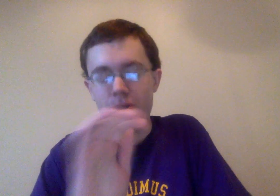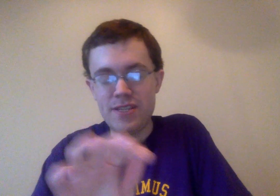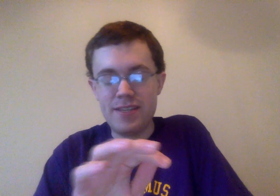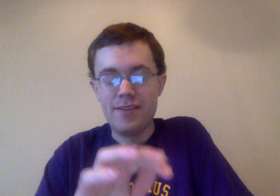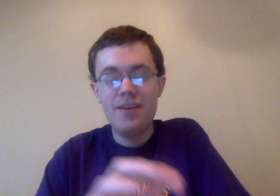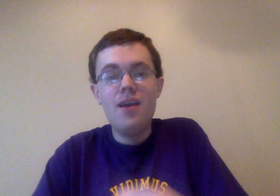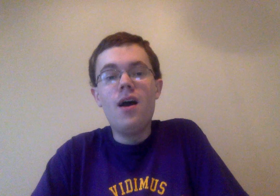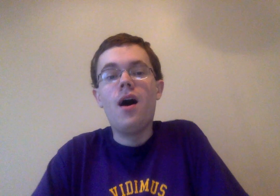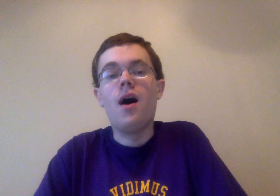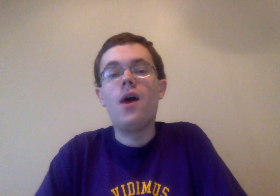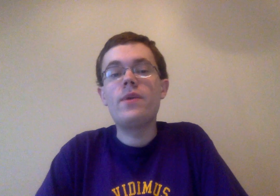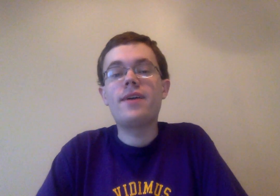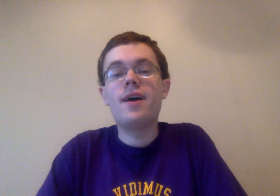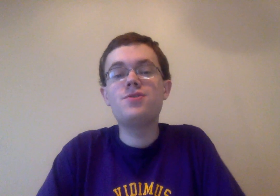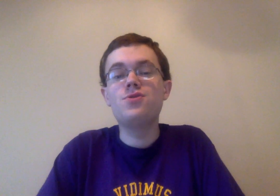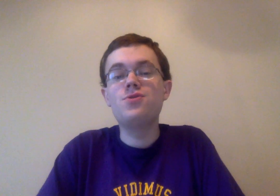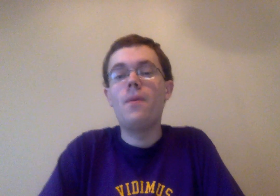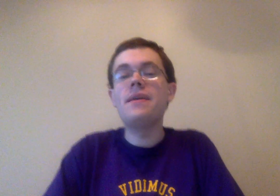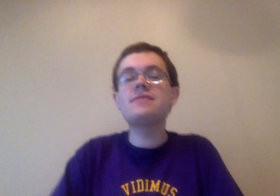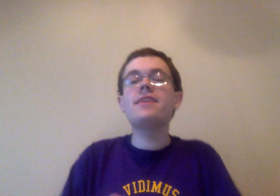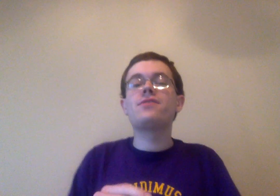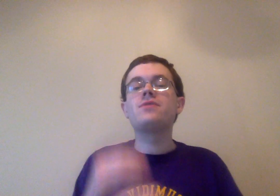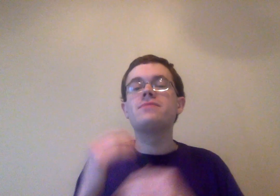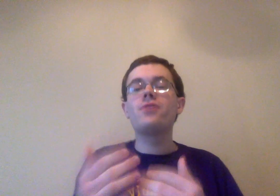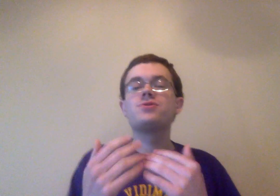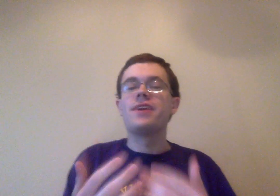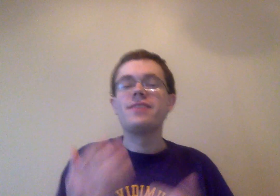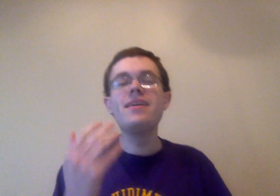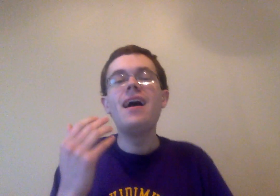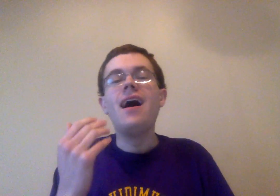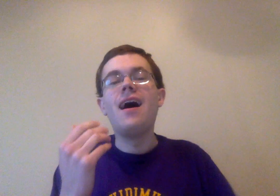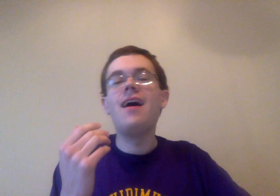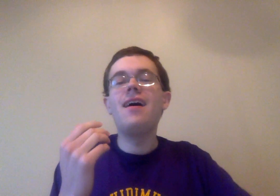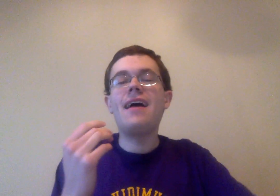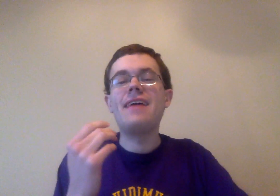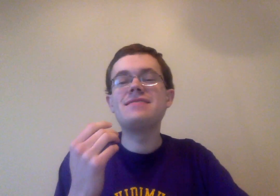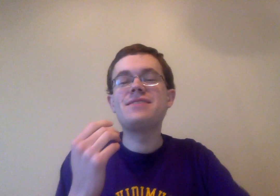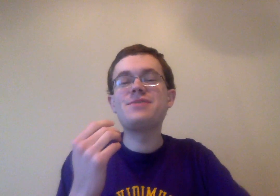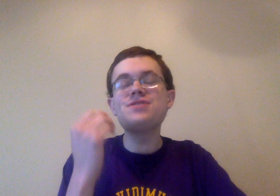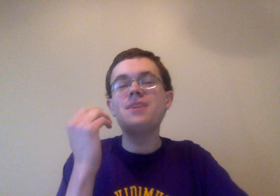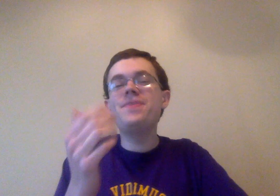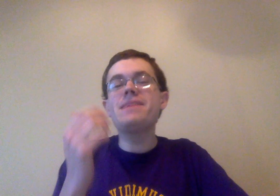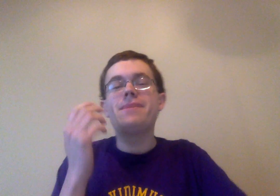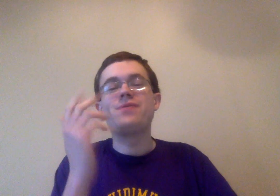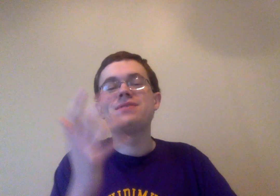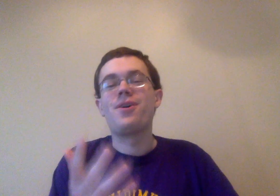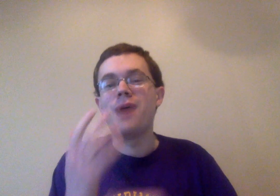Choji scene, uh, we cut to Mitsuki and Orochimaru training, uh, and there's just something about Orochimaru